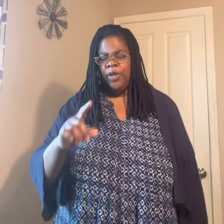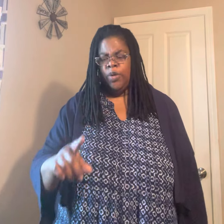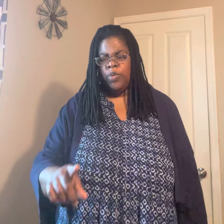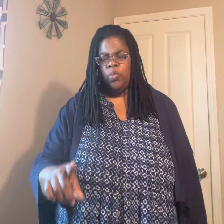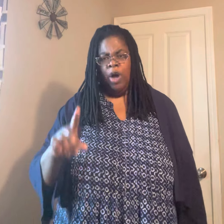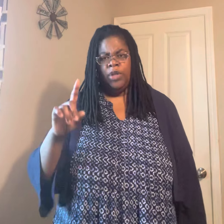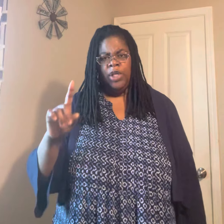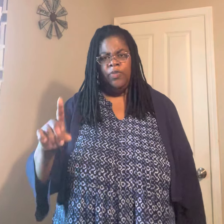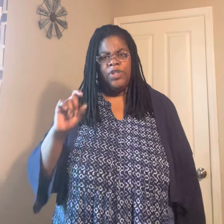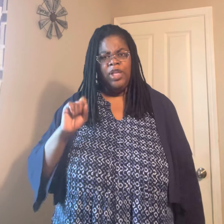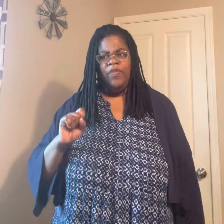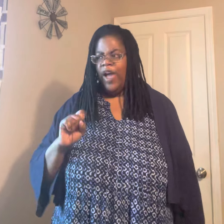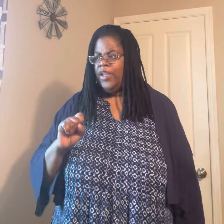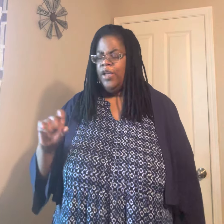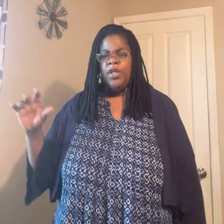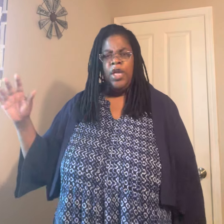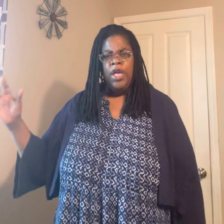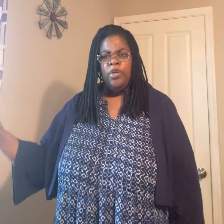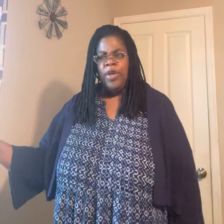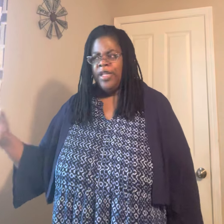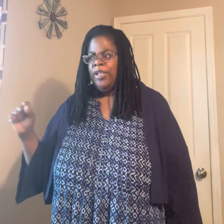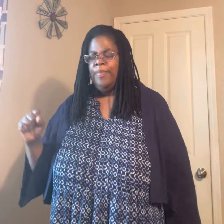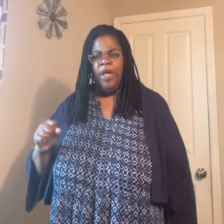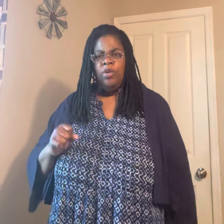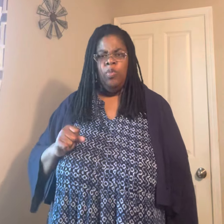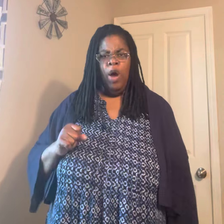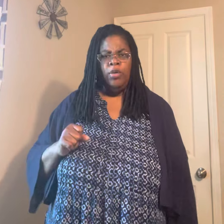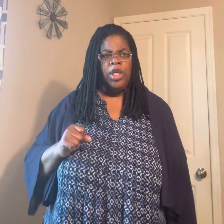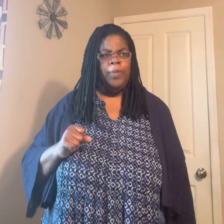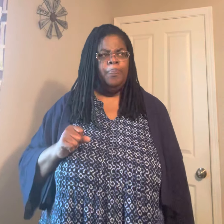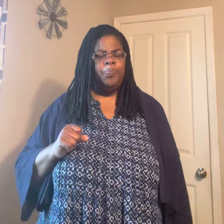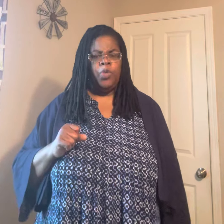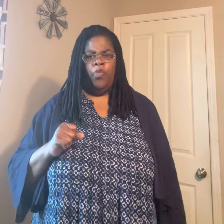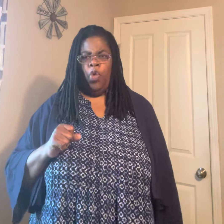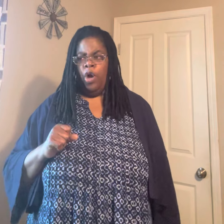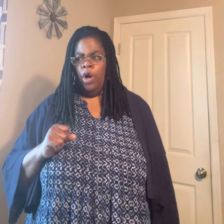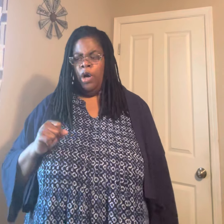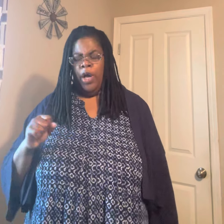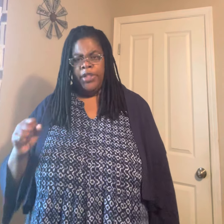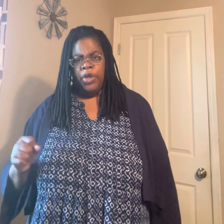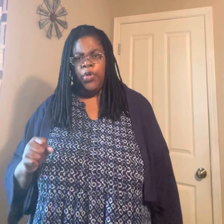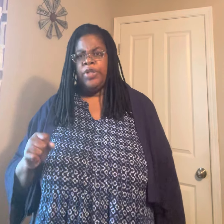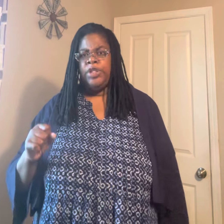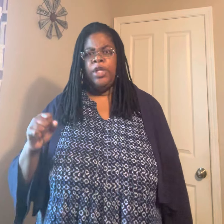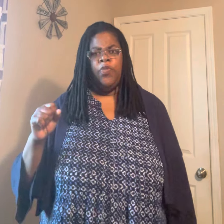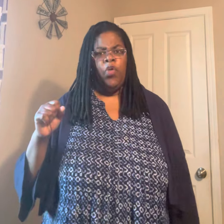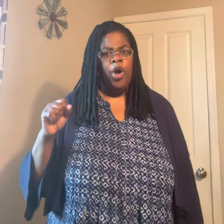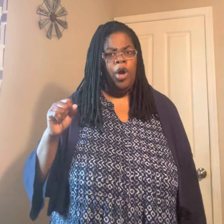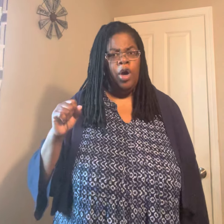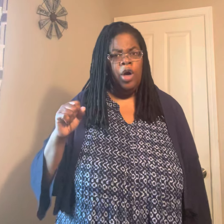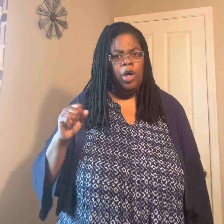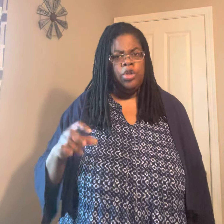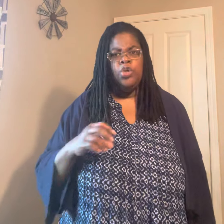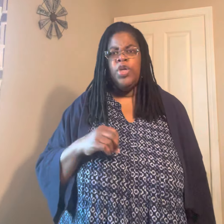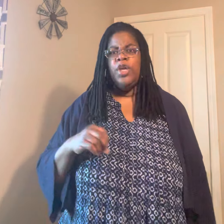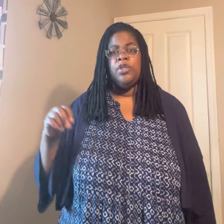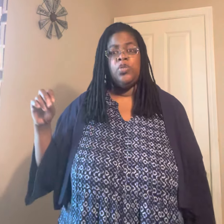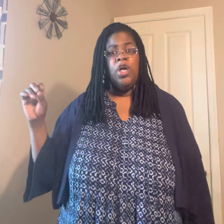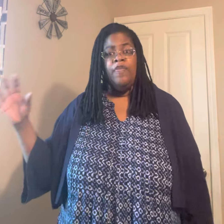it was walked in it for 75 years. And you got somebody who walked in it for, uh, as a Christian for, uh, uh, two years, some